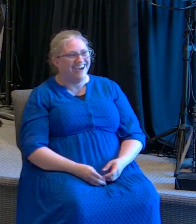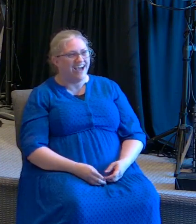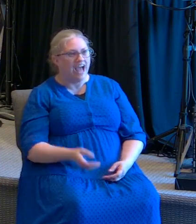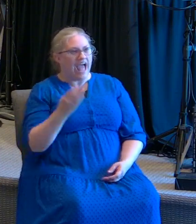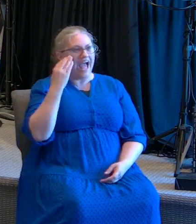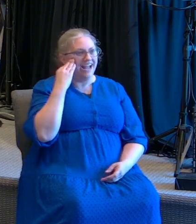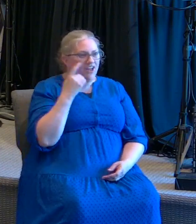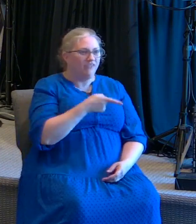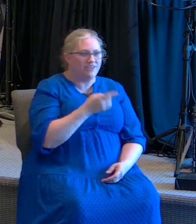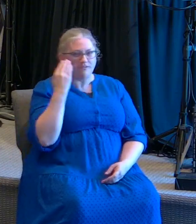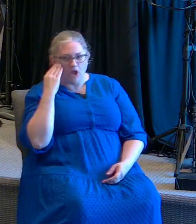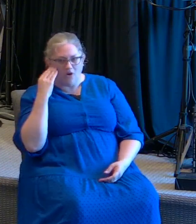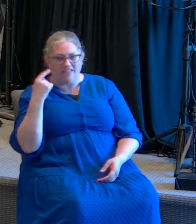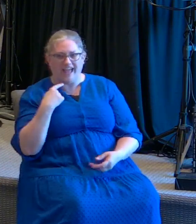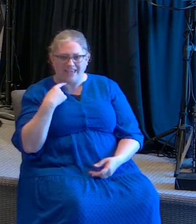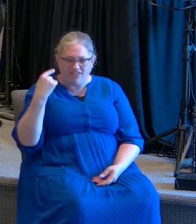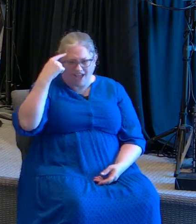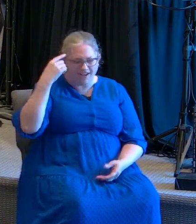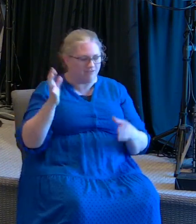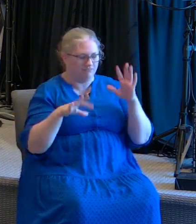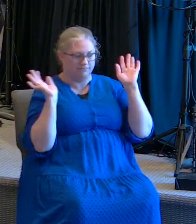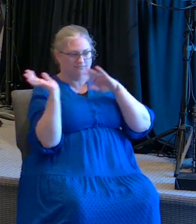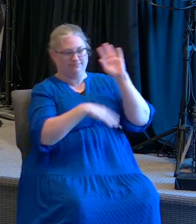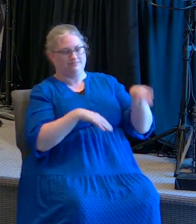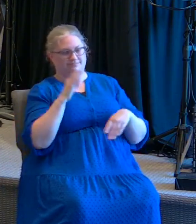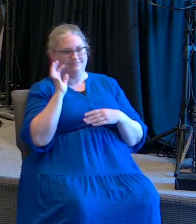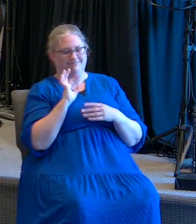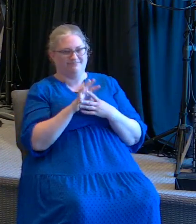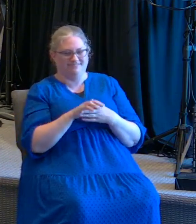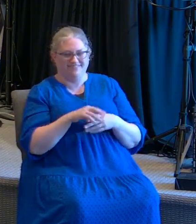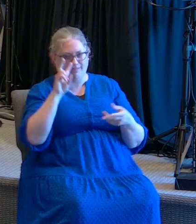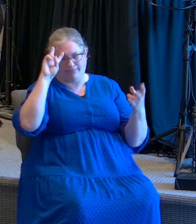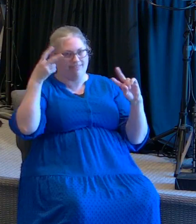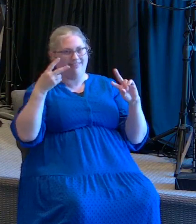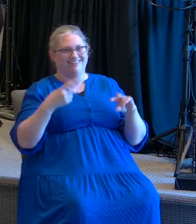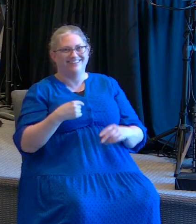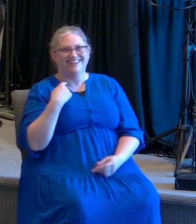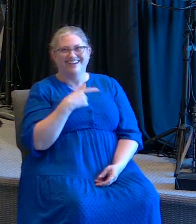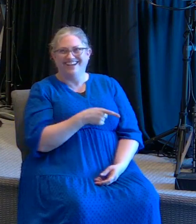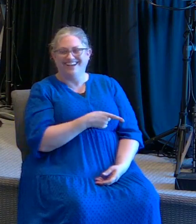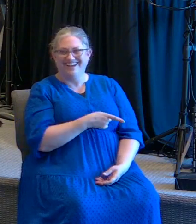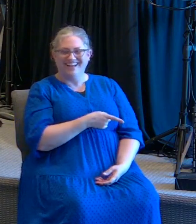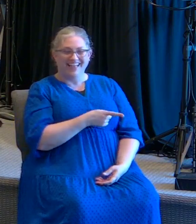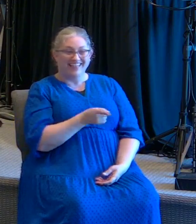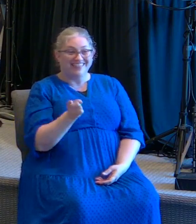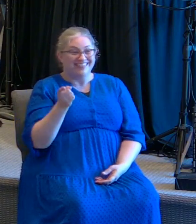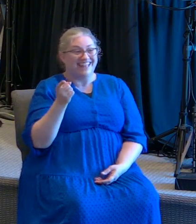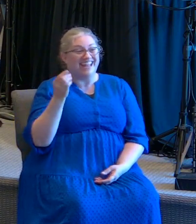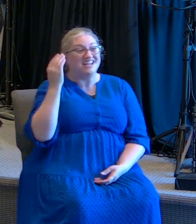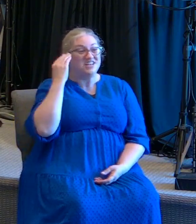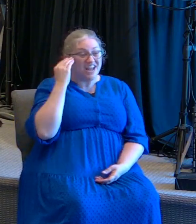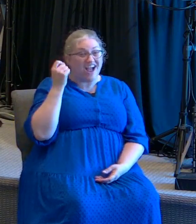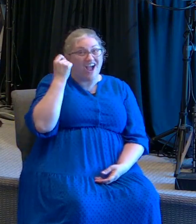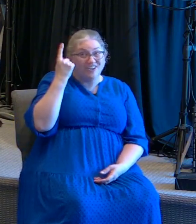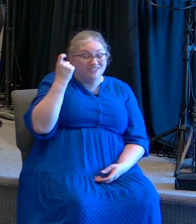He said it because he knew they would understand what he was saying. Él lo dijo porque Jesús